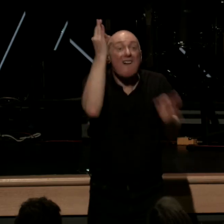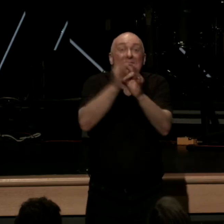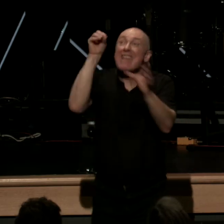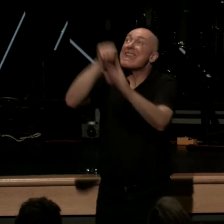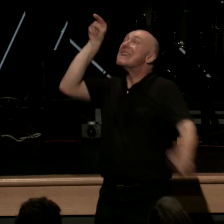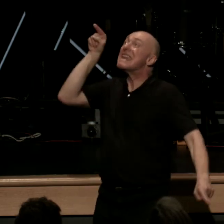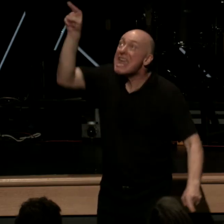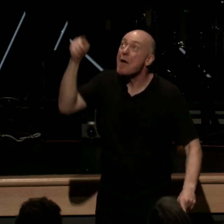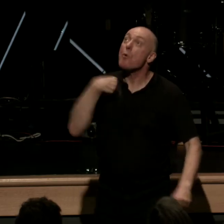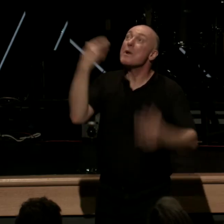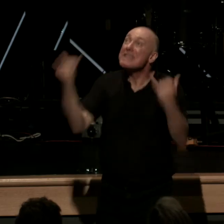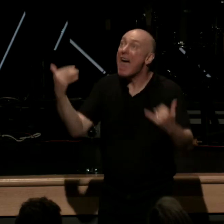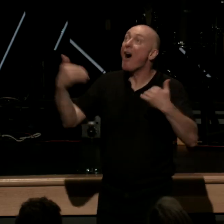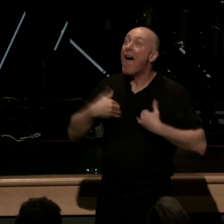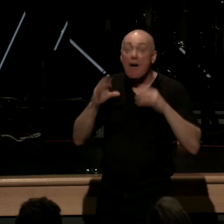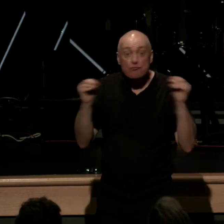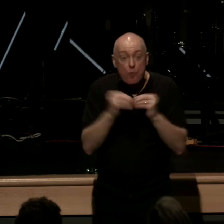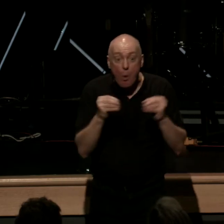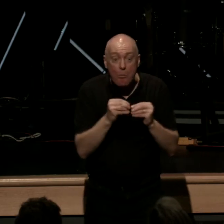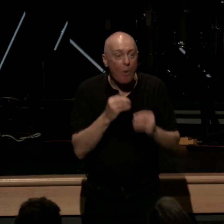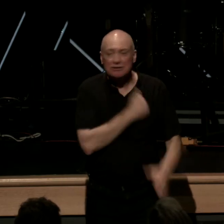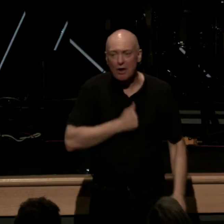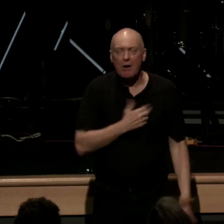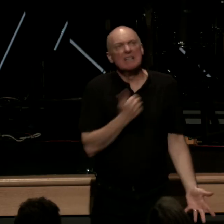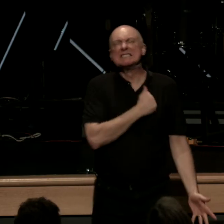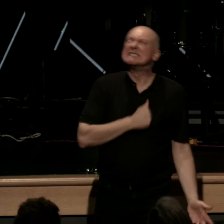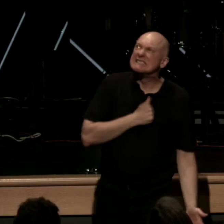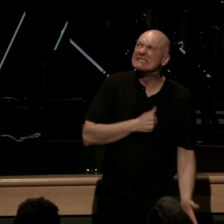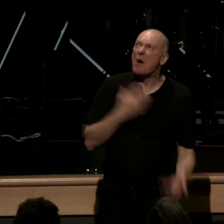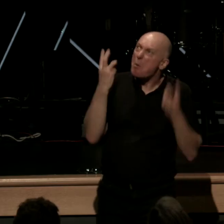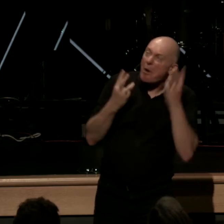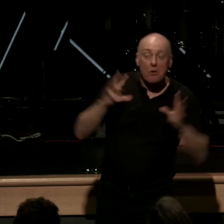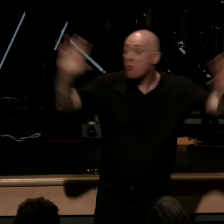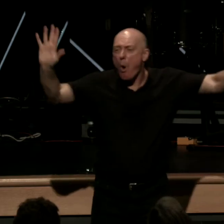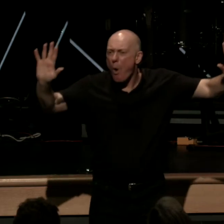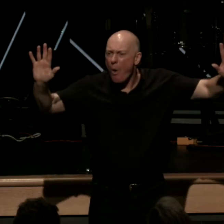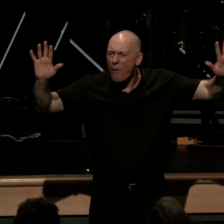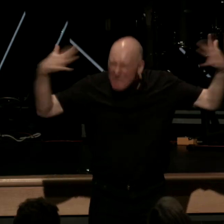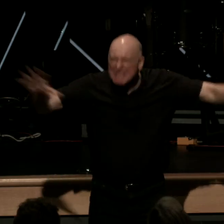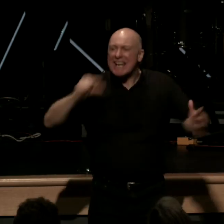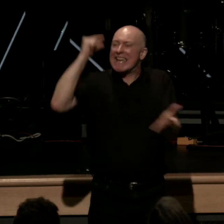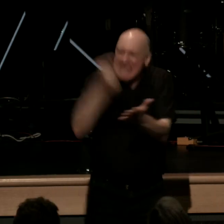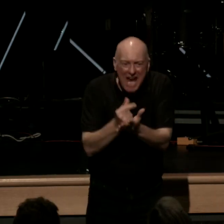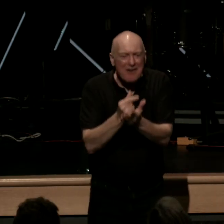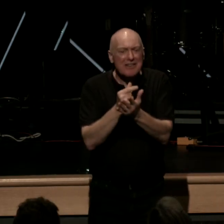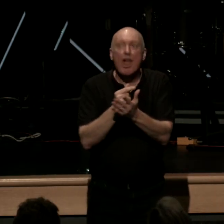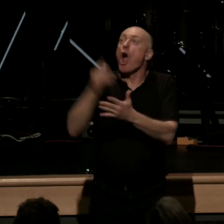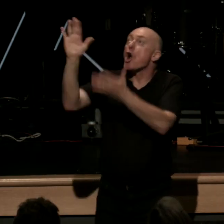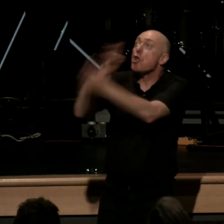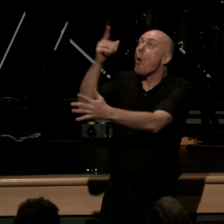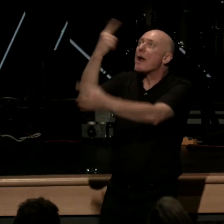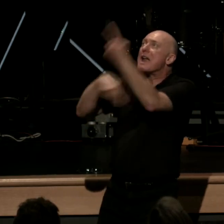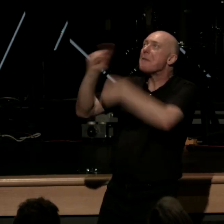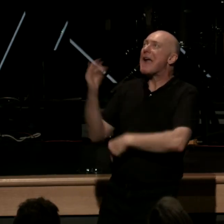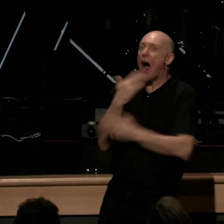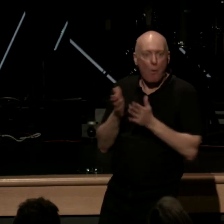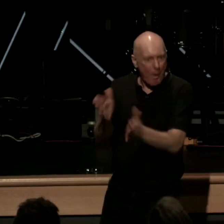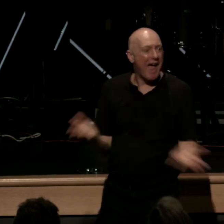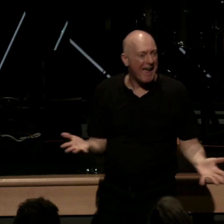and we now have no regrets and no worries and we are guaranteed that glory is coming our way because